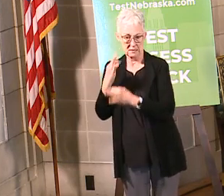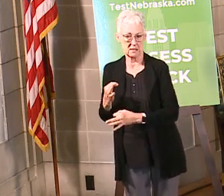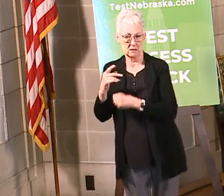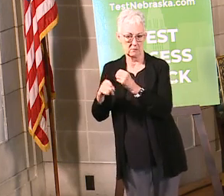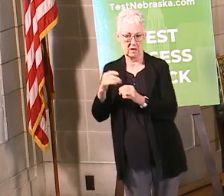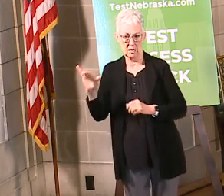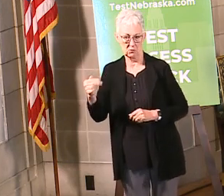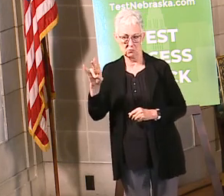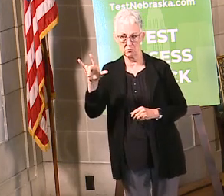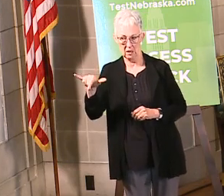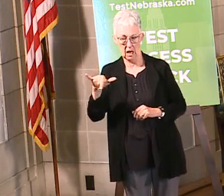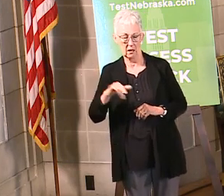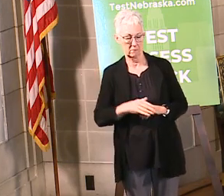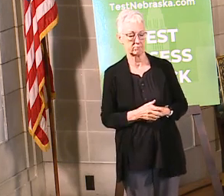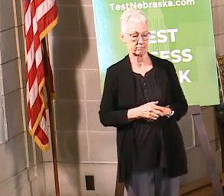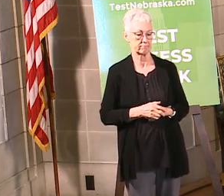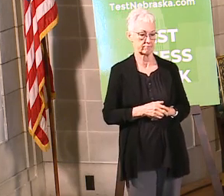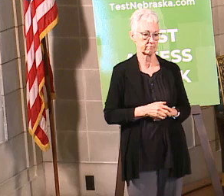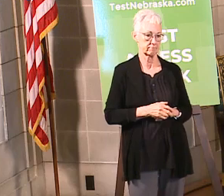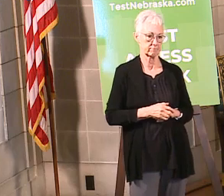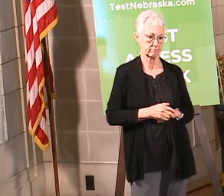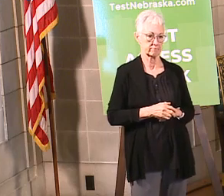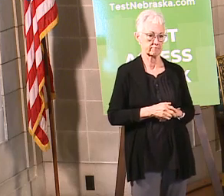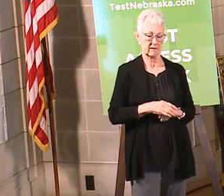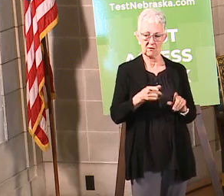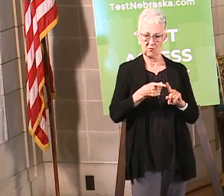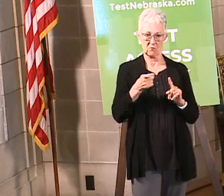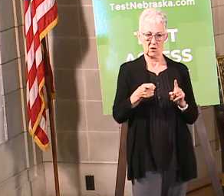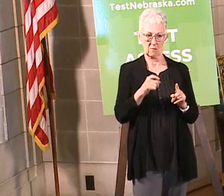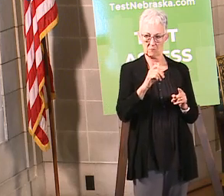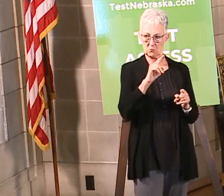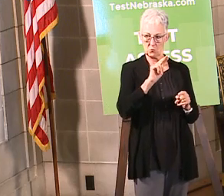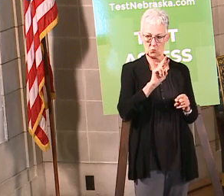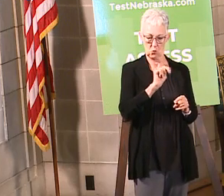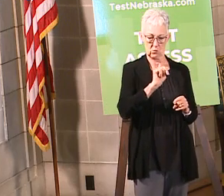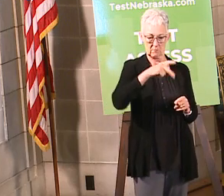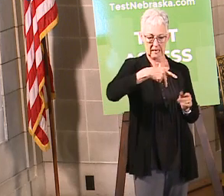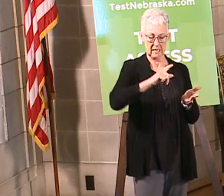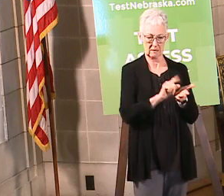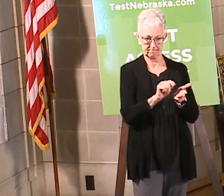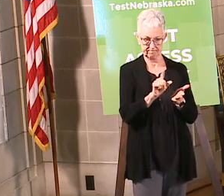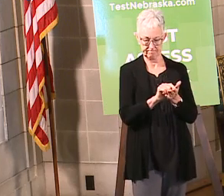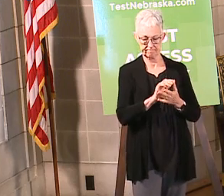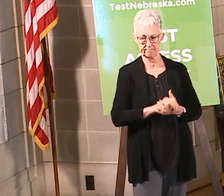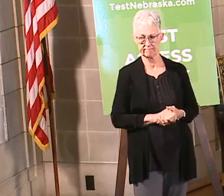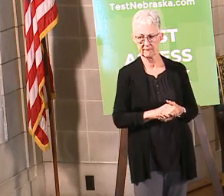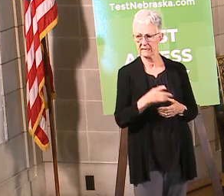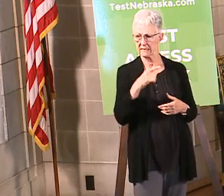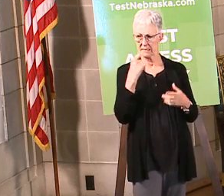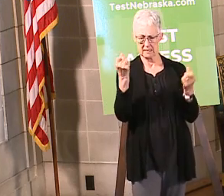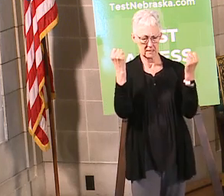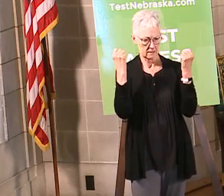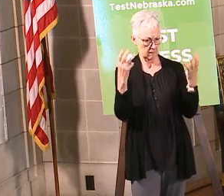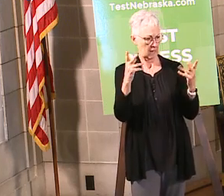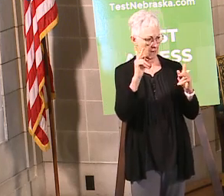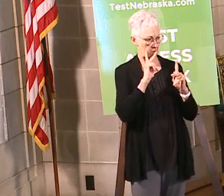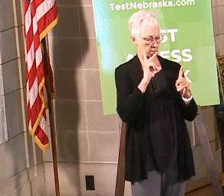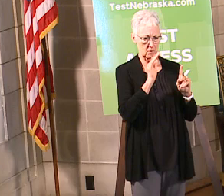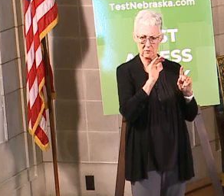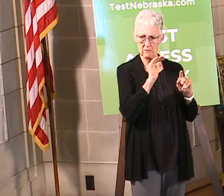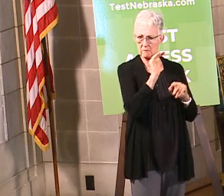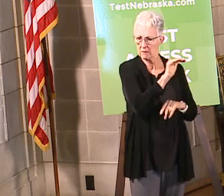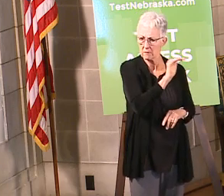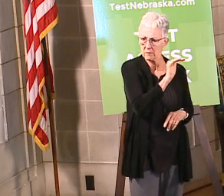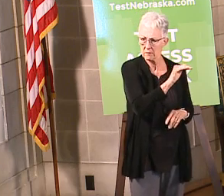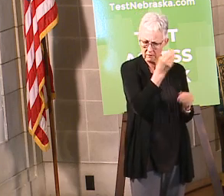Scott Carlson, North Platte Post. I've had numerous business owners in our community reach out to us and state that the local health department has told them